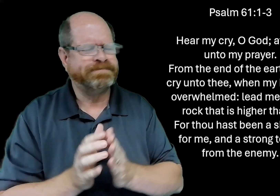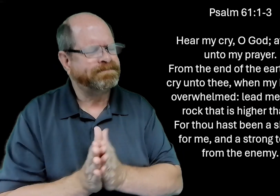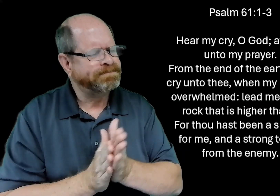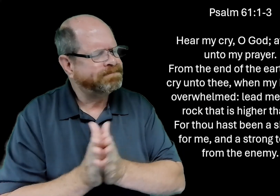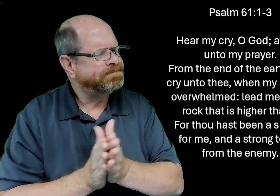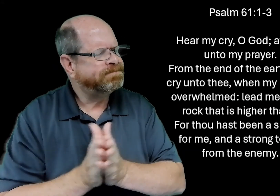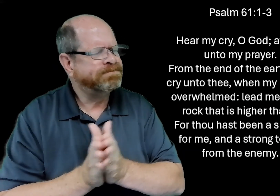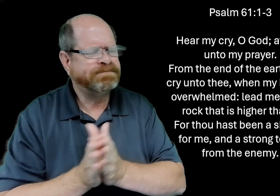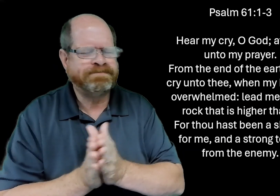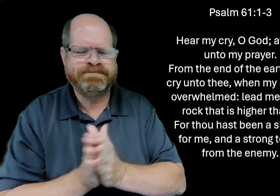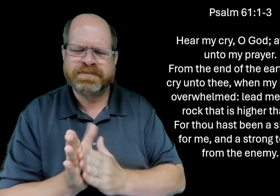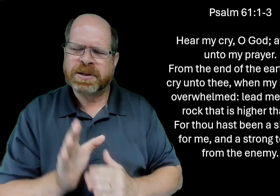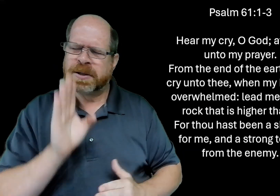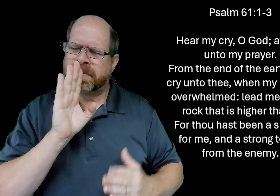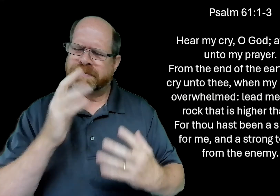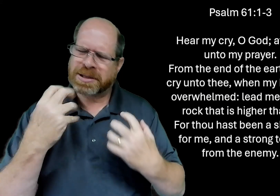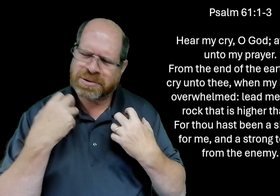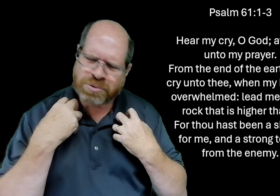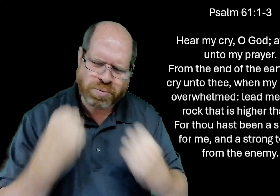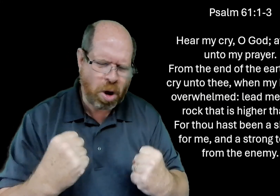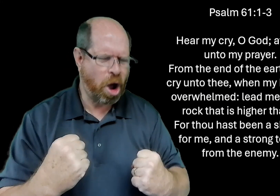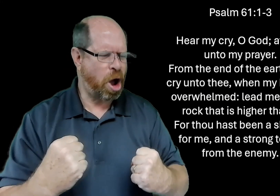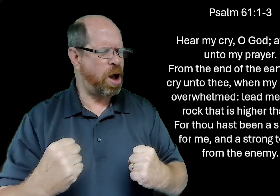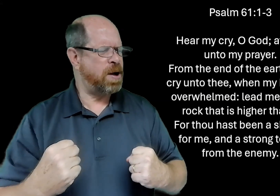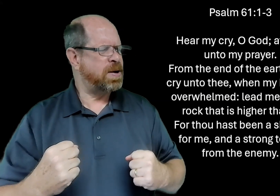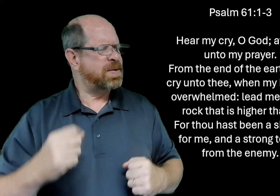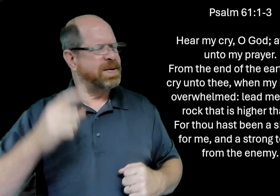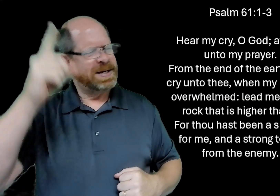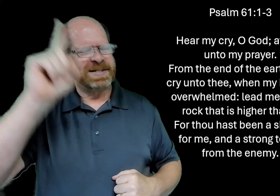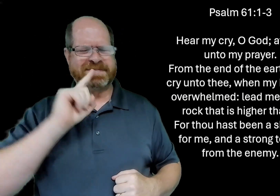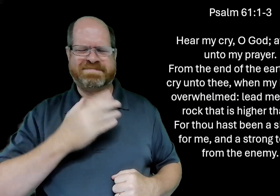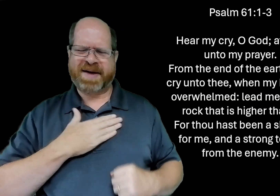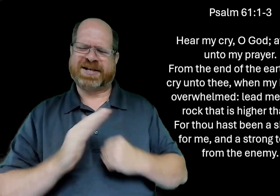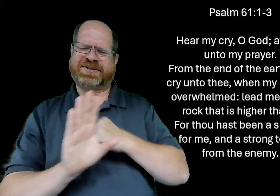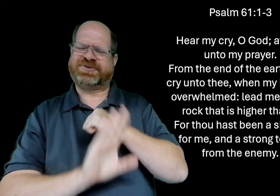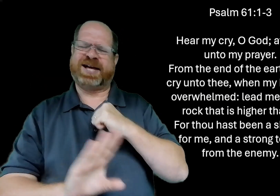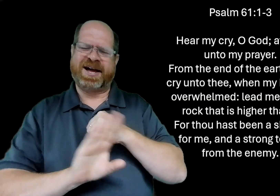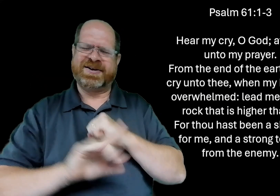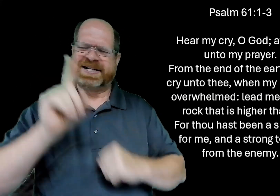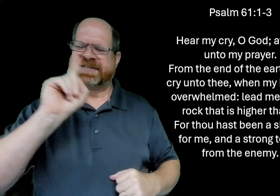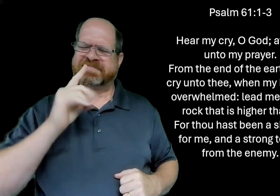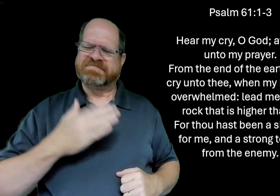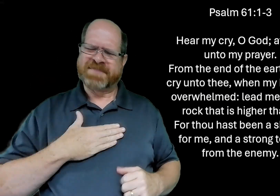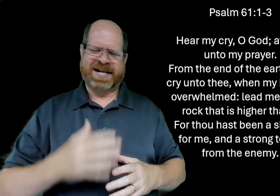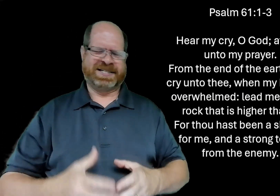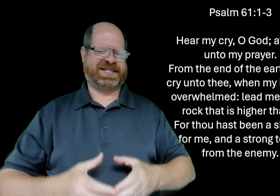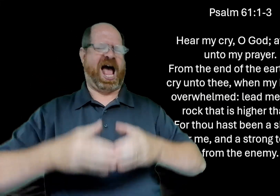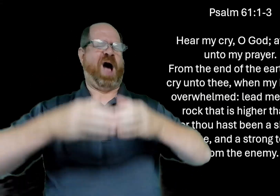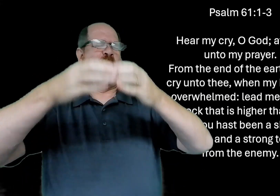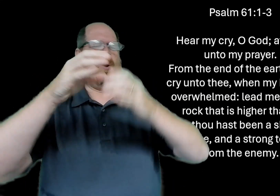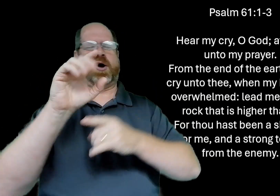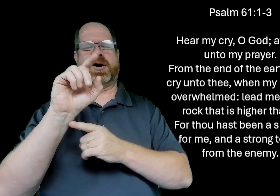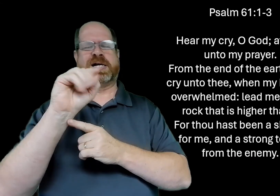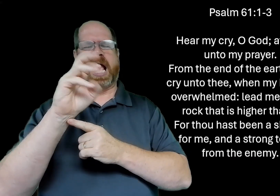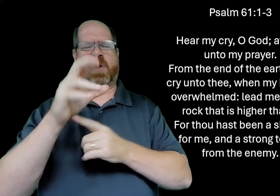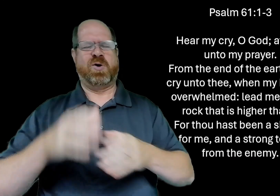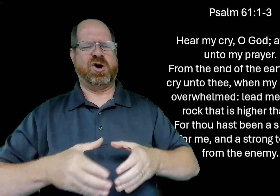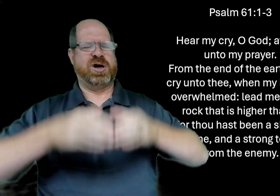maybe we need to look more into this verse and we need to be strong because you're our protection in our shelter our strong